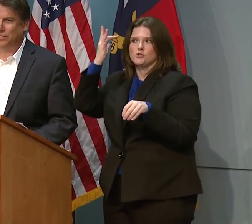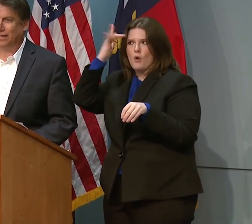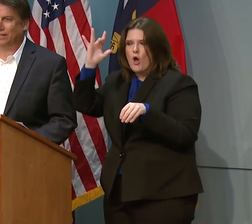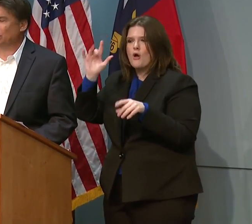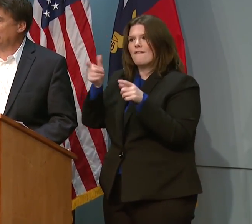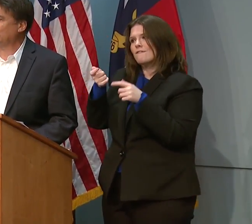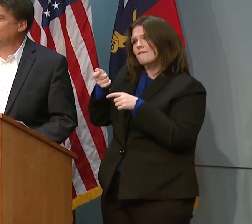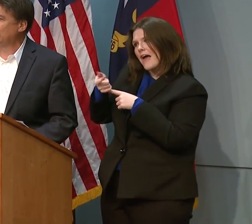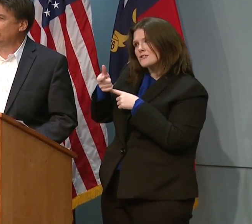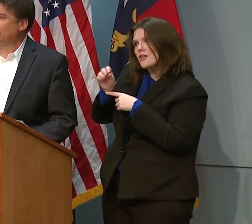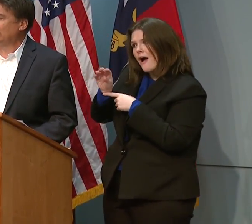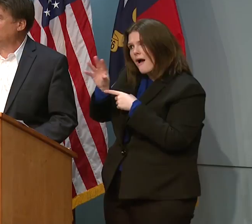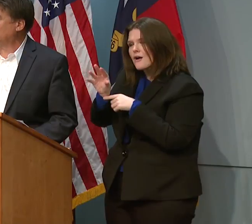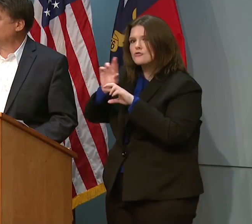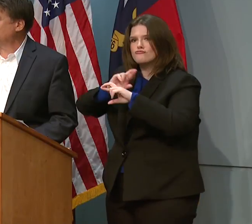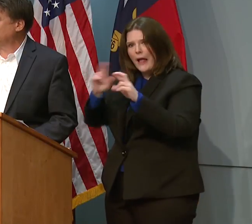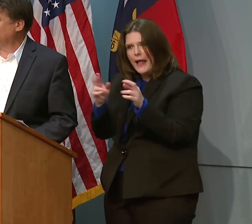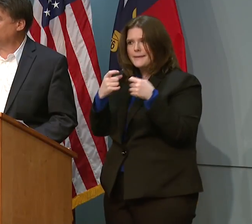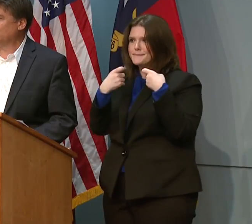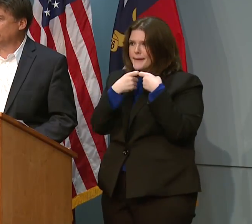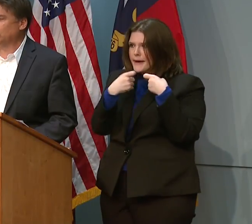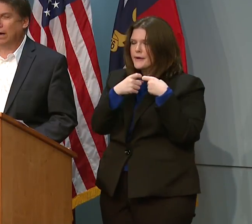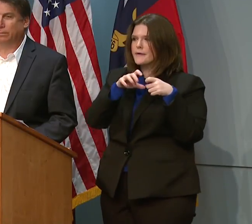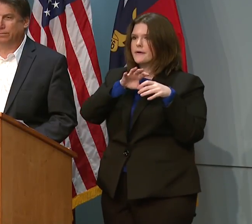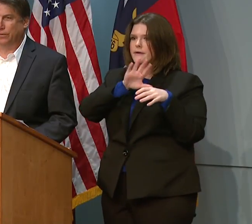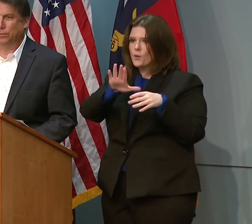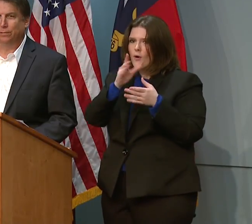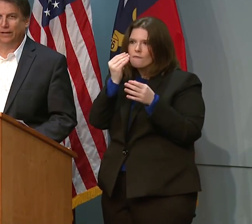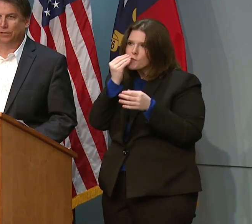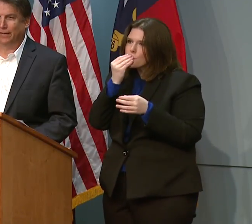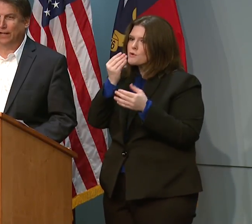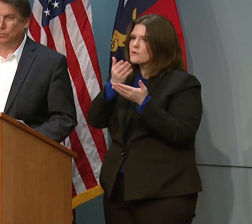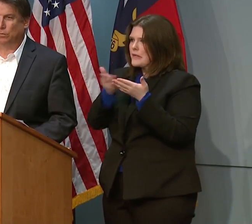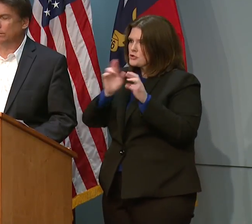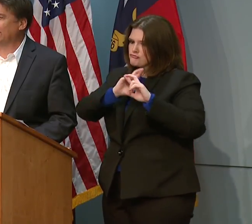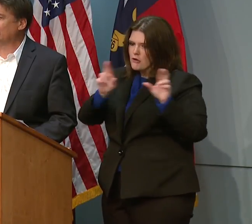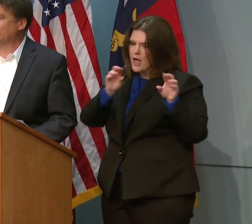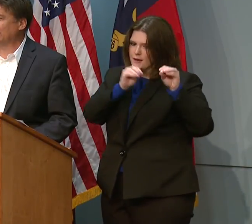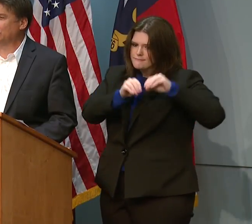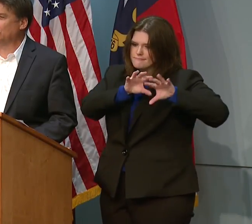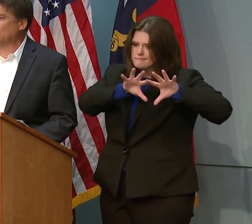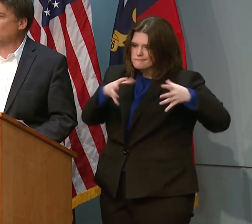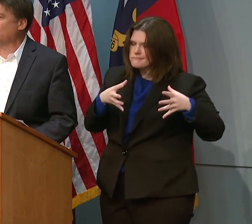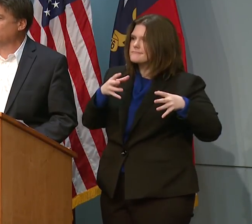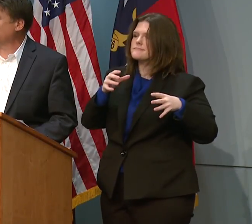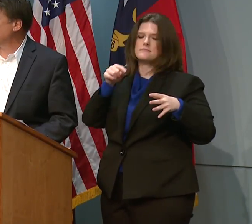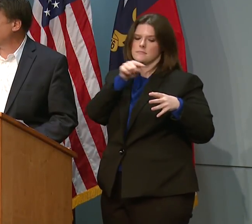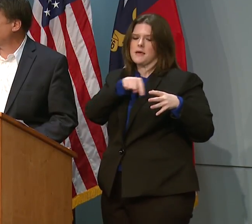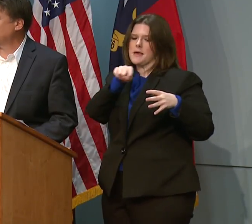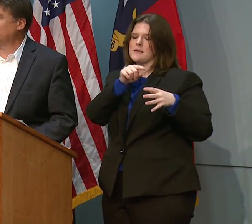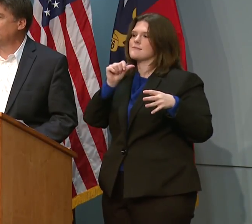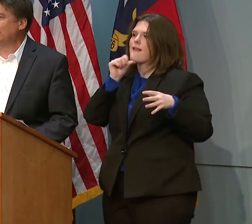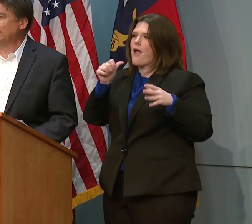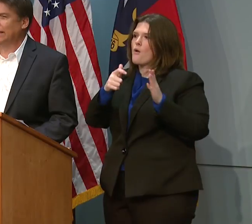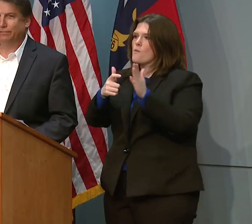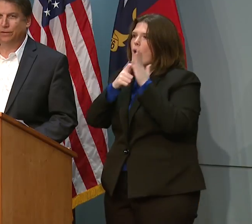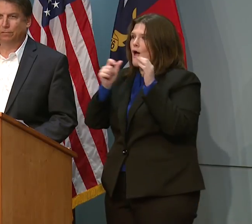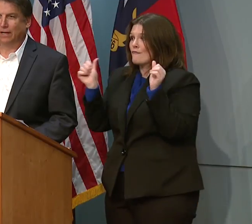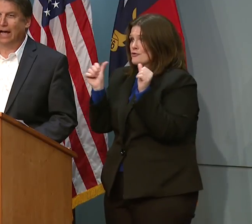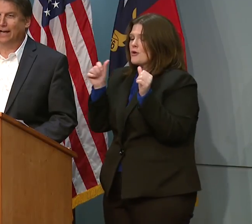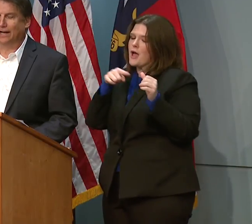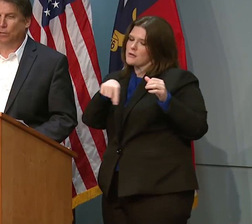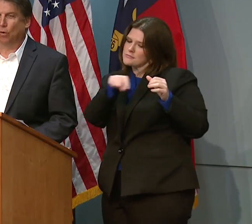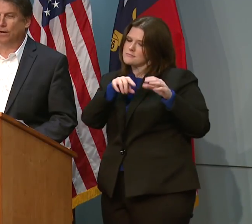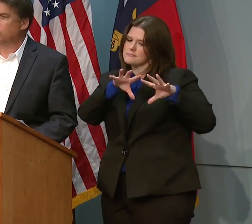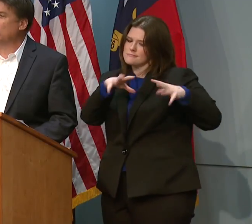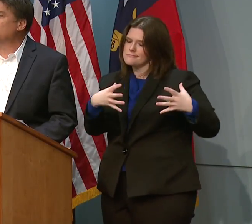get your flashlights out, get the proper food that's available that doesn't require refrigeration. If